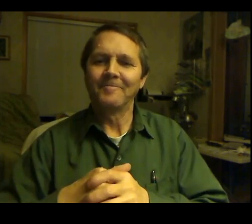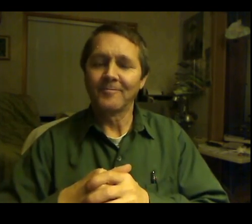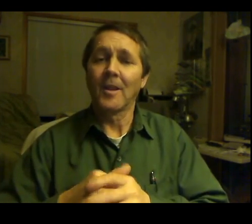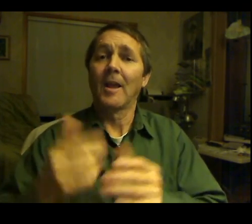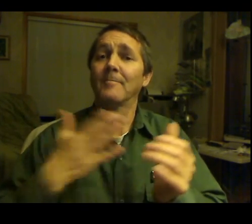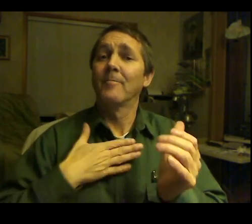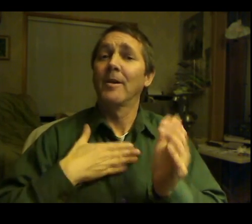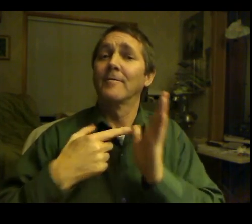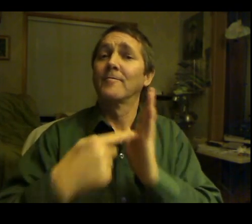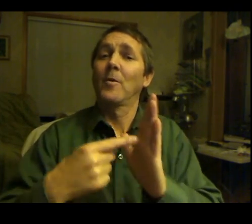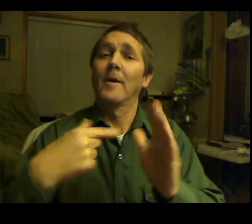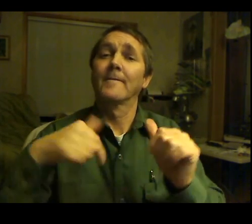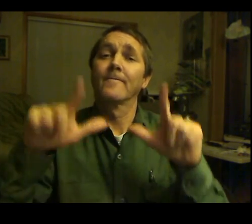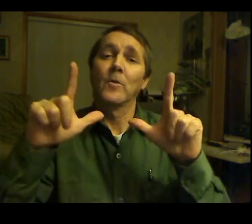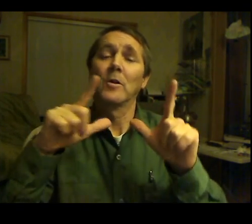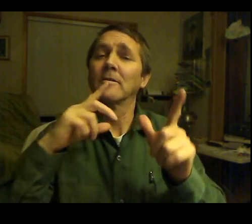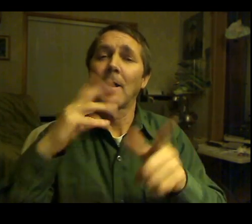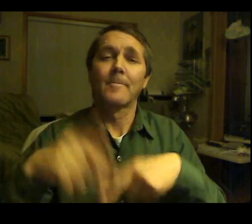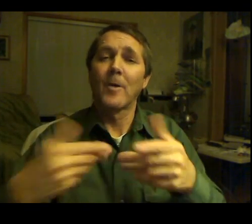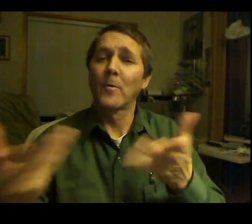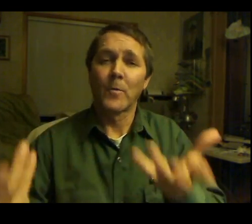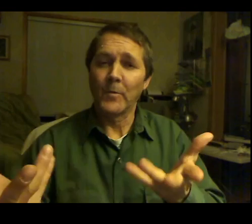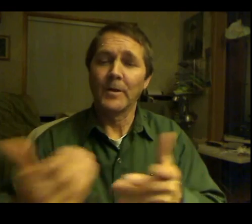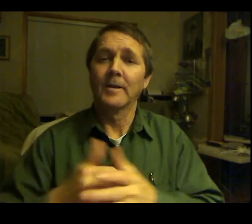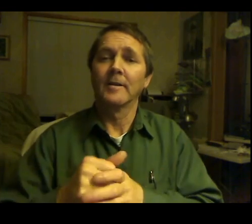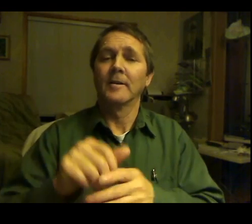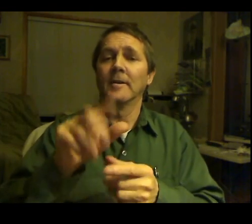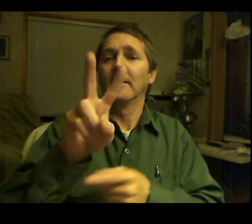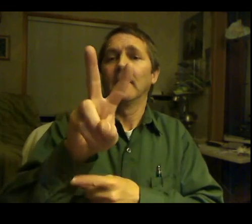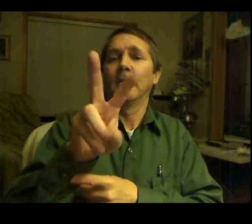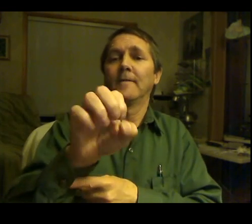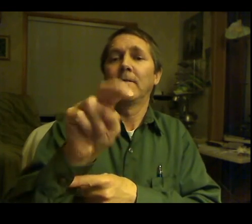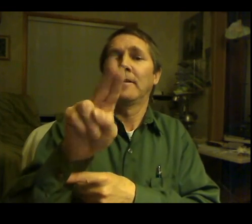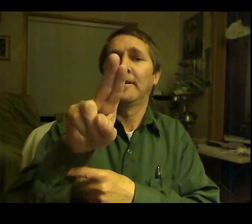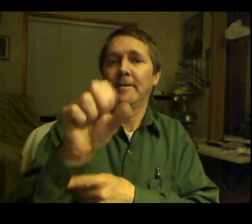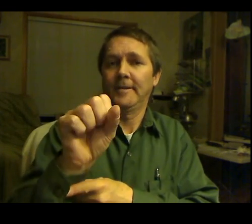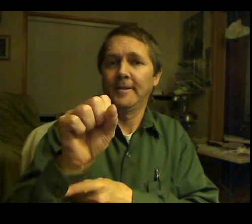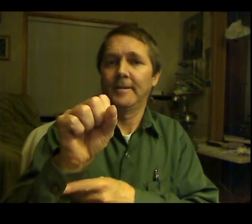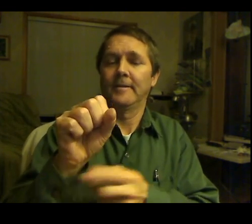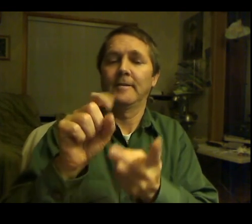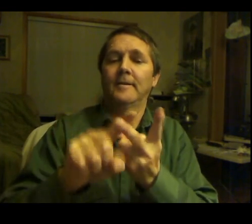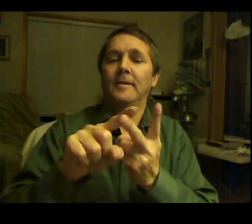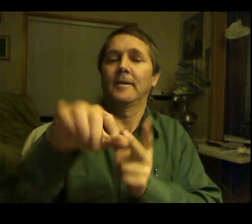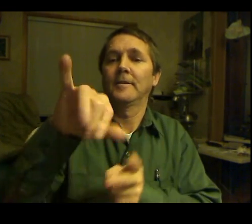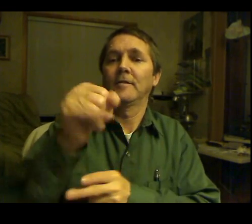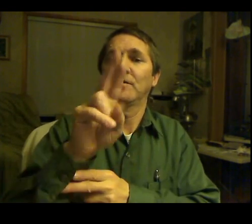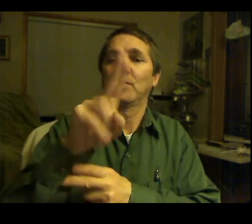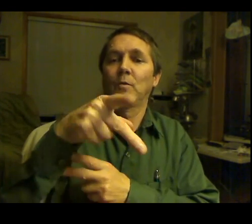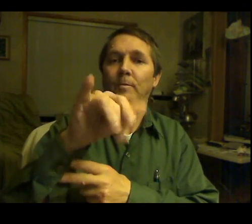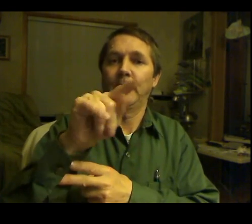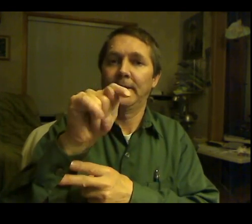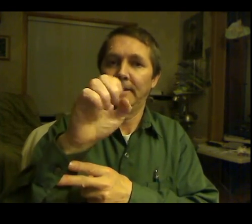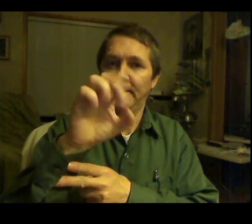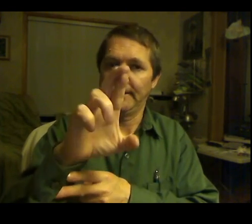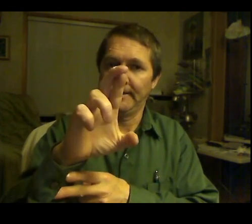technology, I would say it's about zero. How do we get it this fixed? How do we get it this fixed? Well, because